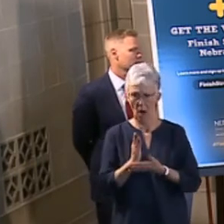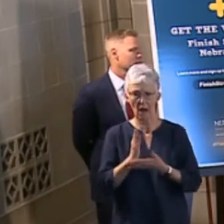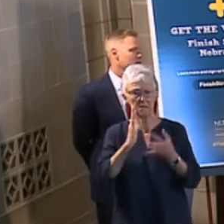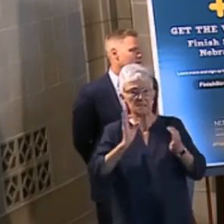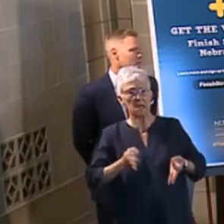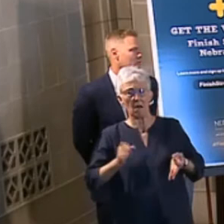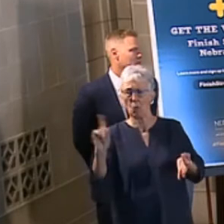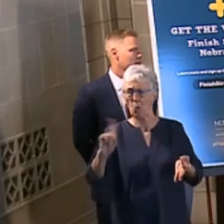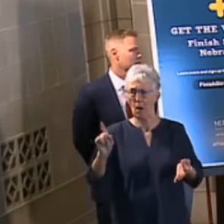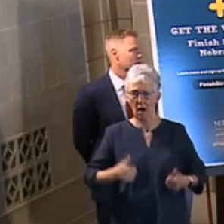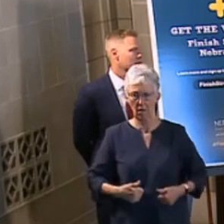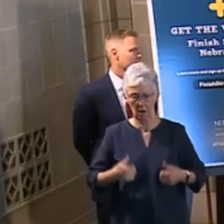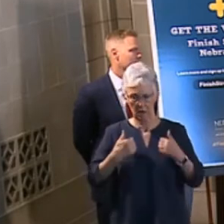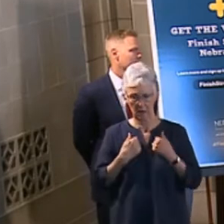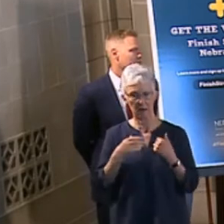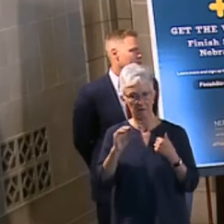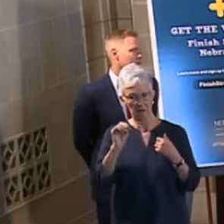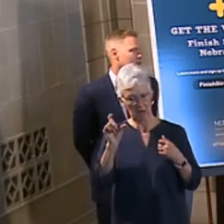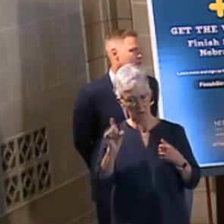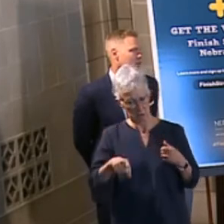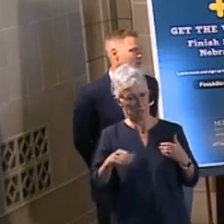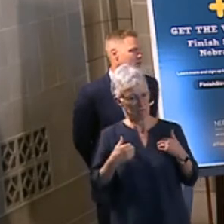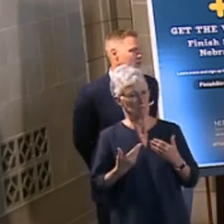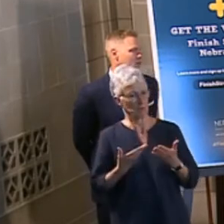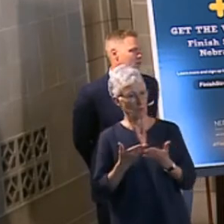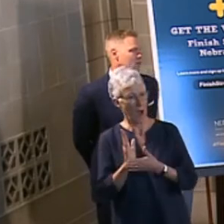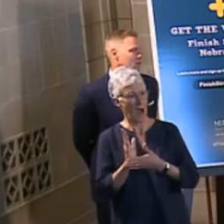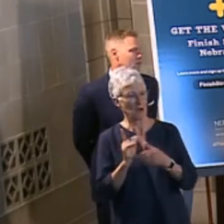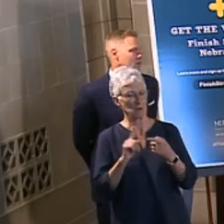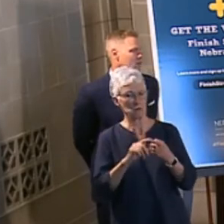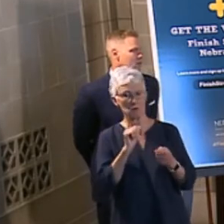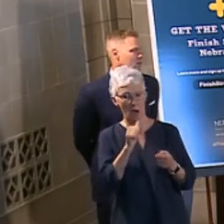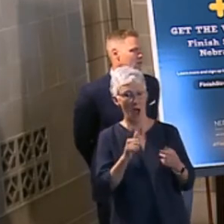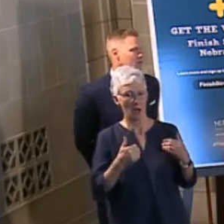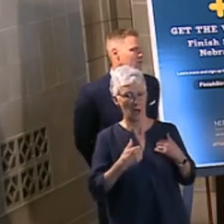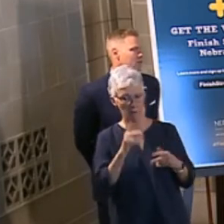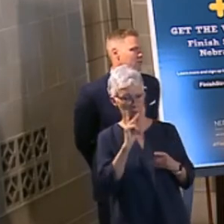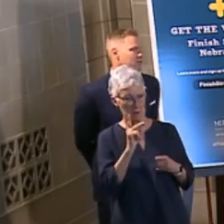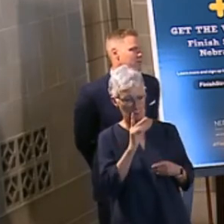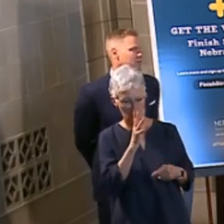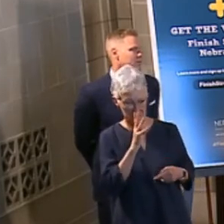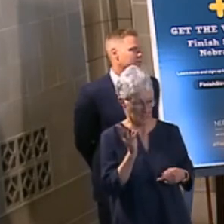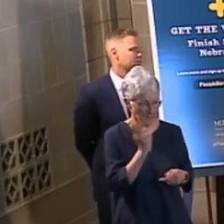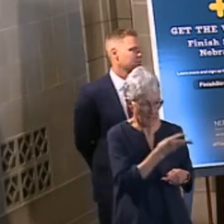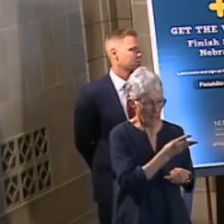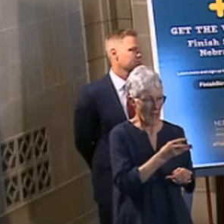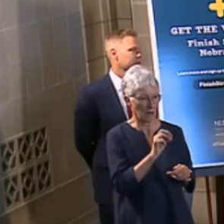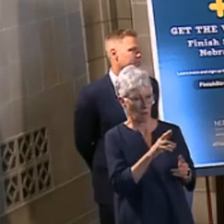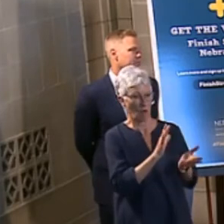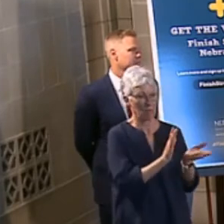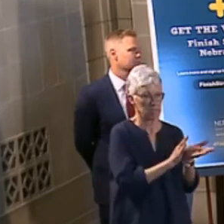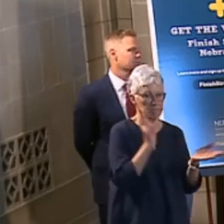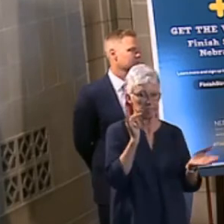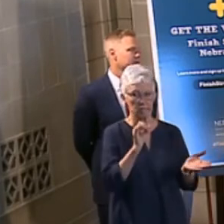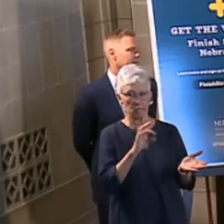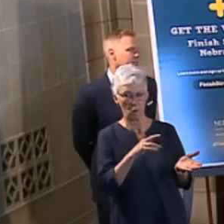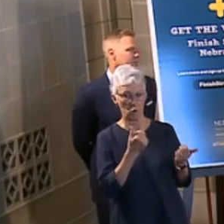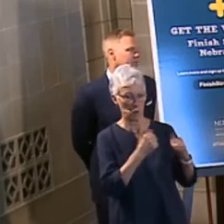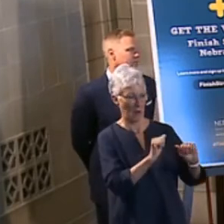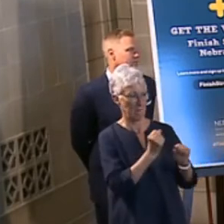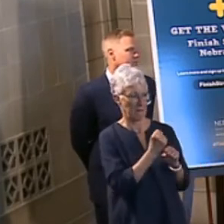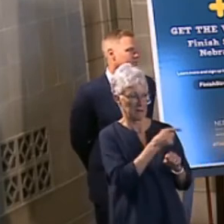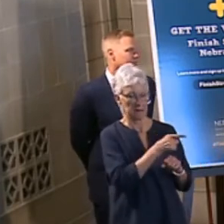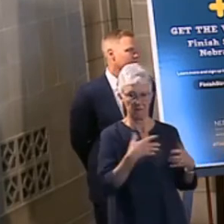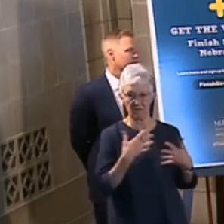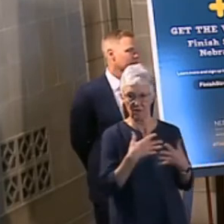physical, emotional, or financial abuse, neglect or abandonment, confinement or intimidation. Nebraska is the 29th state to adopt the North